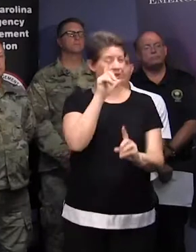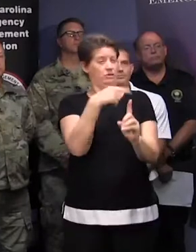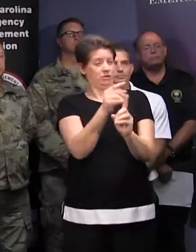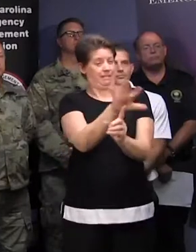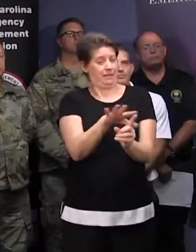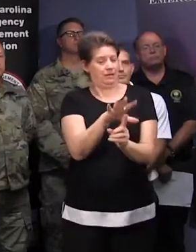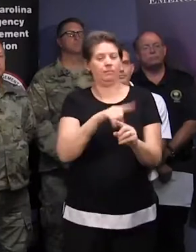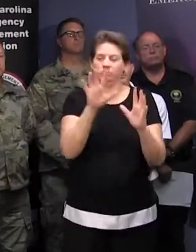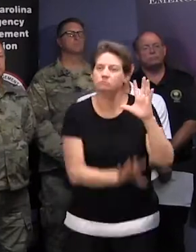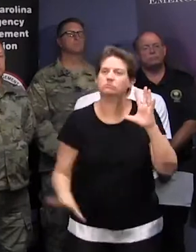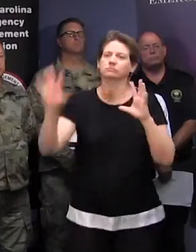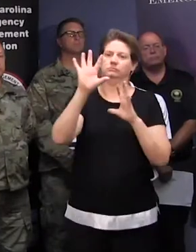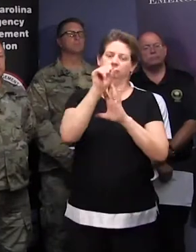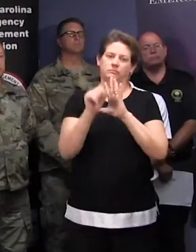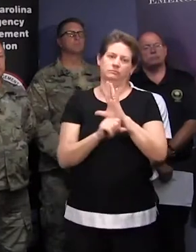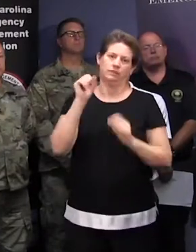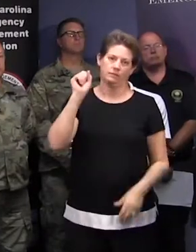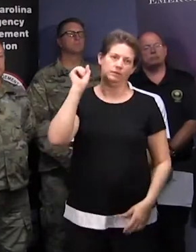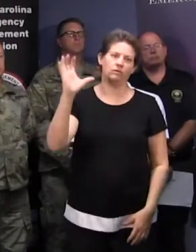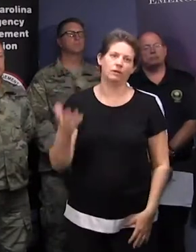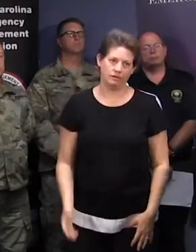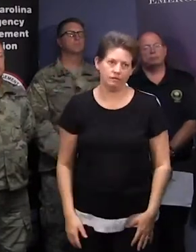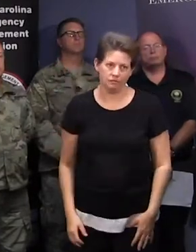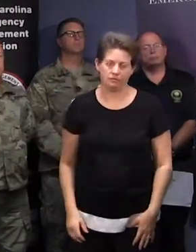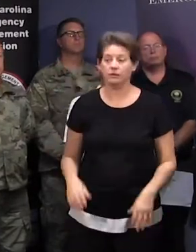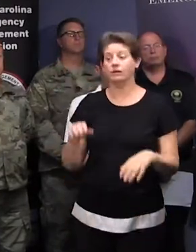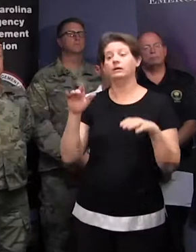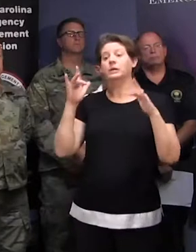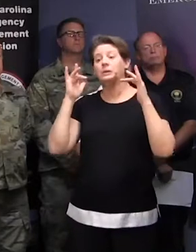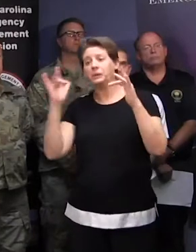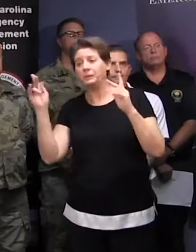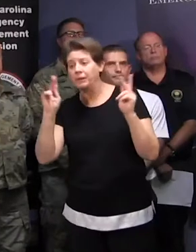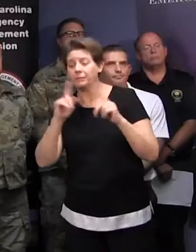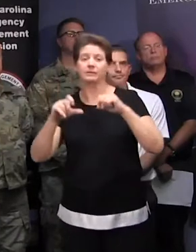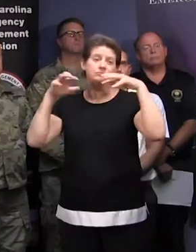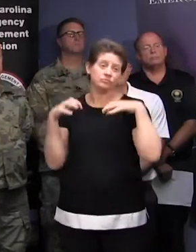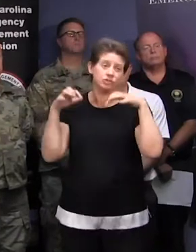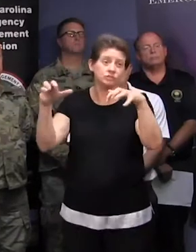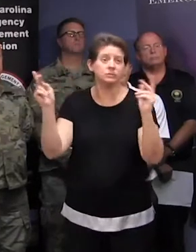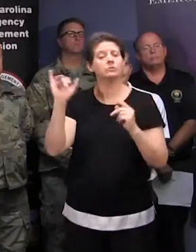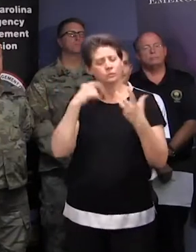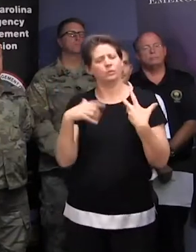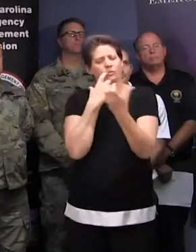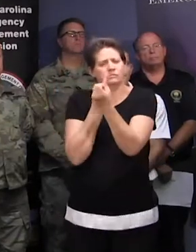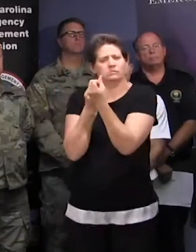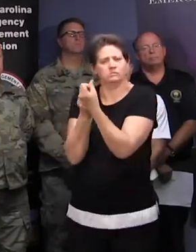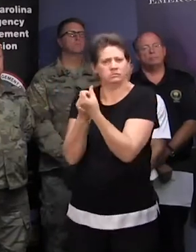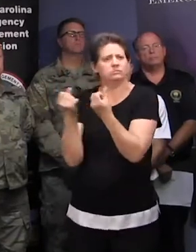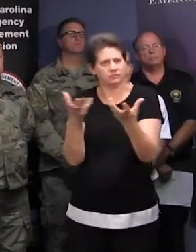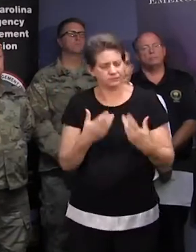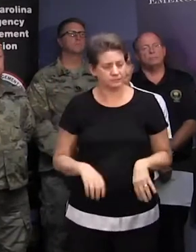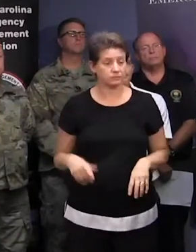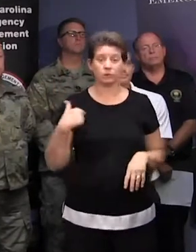other part of South Carolina. They're populated and densely populated as well as sparsely. And we've been on the phone,